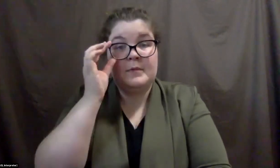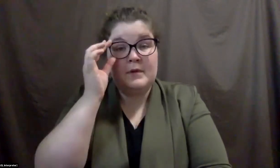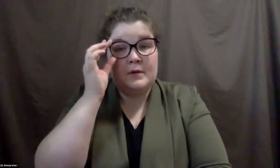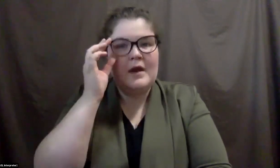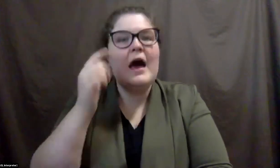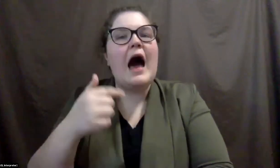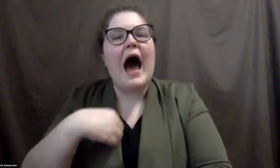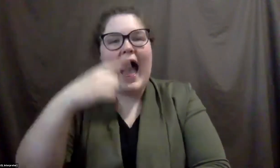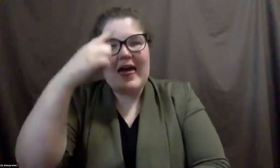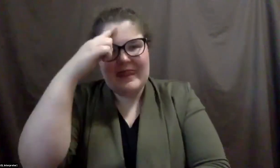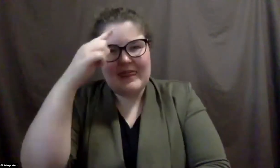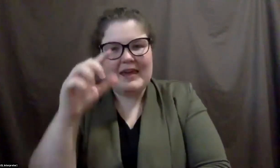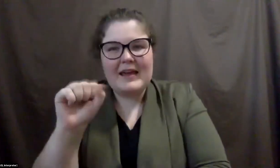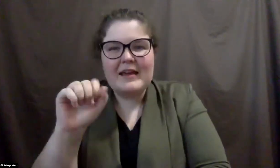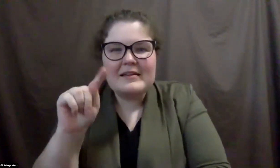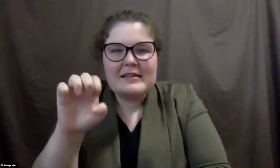I think, I think Stephanie left.